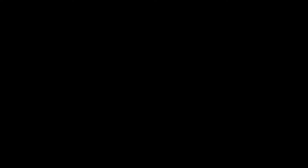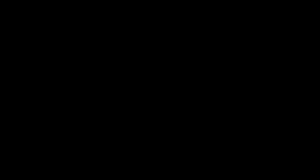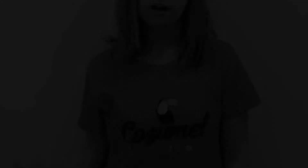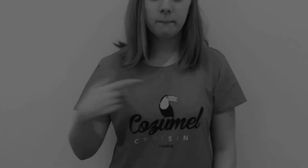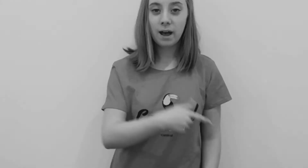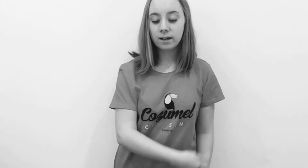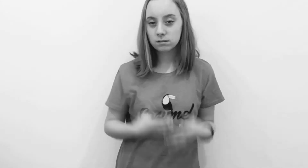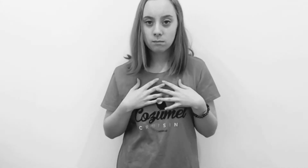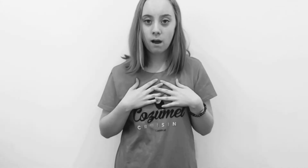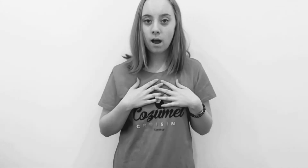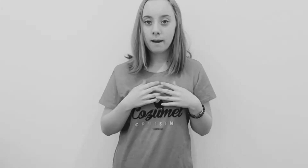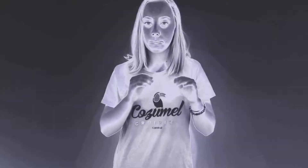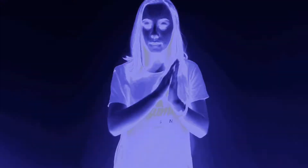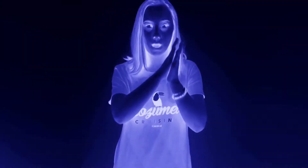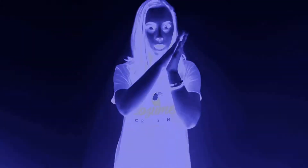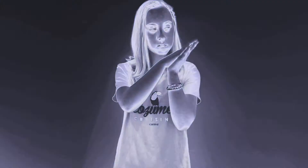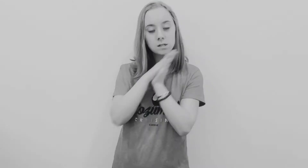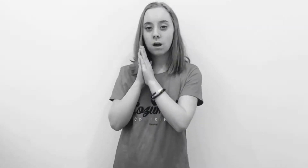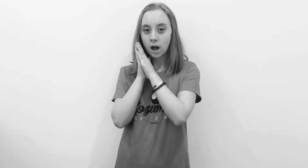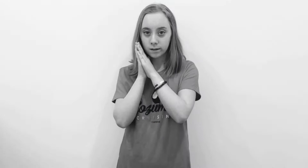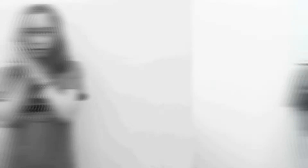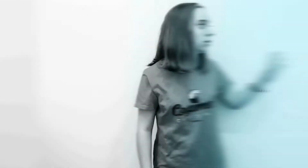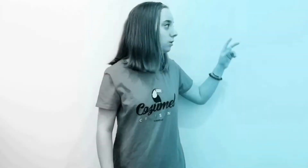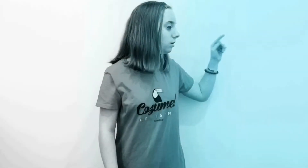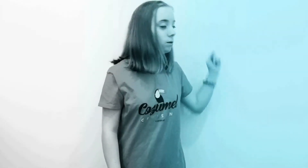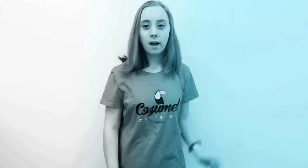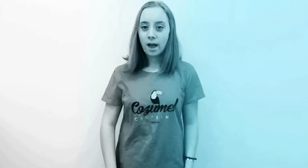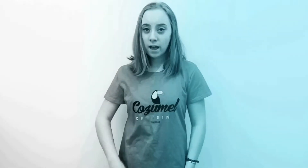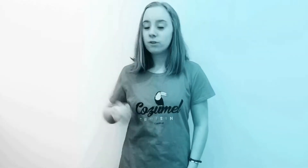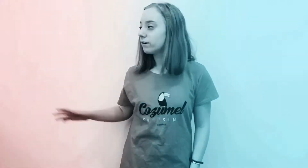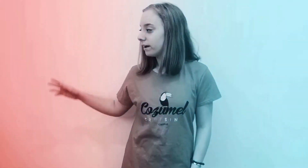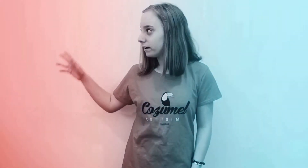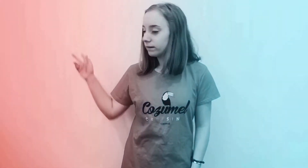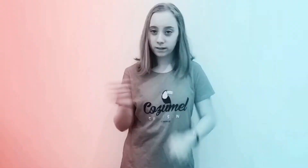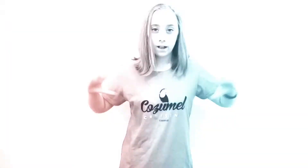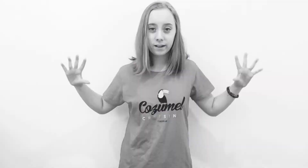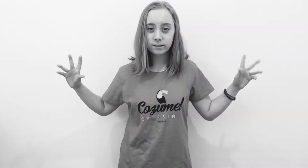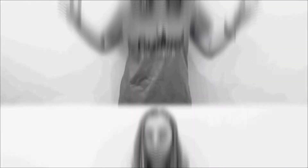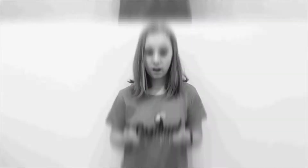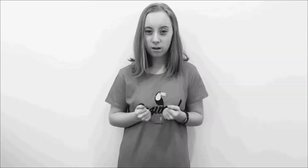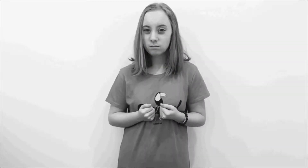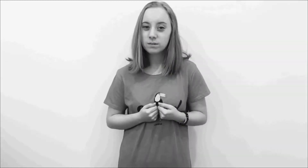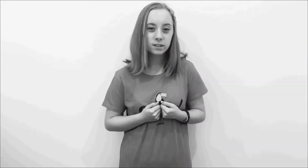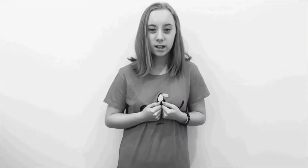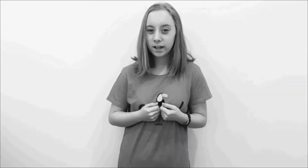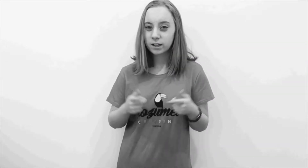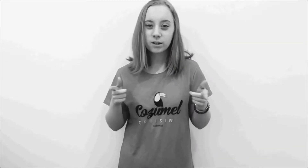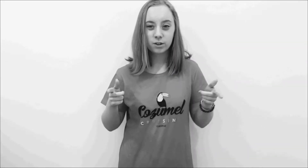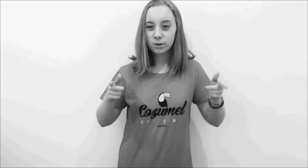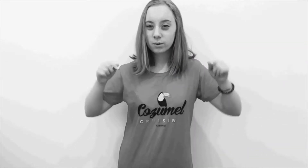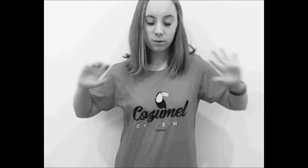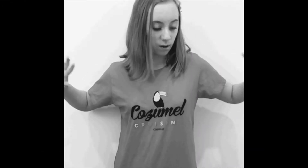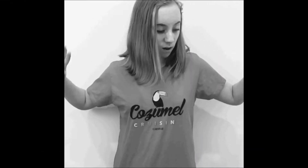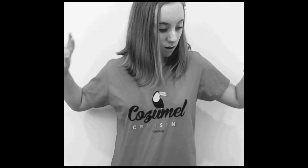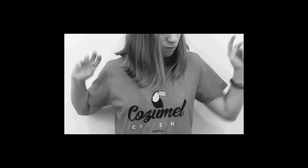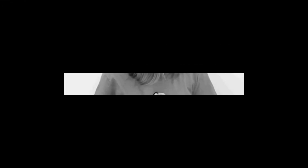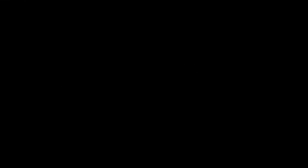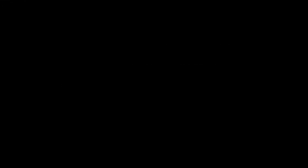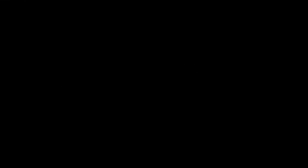Past my bedtime, blue and red lights, come take you away